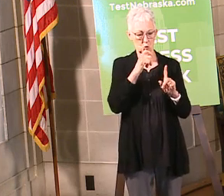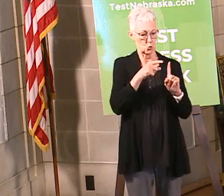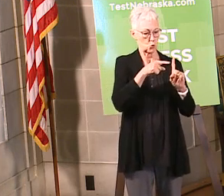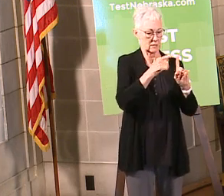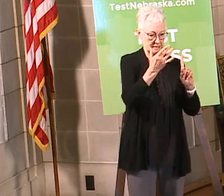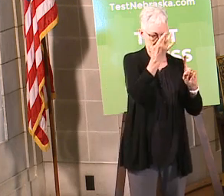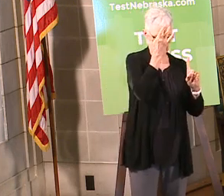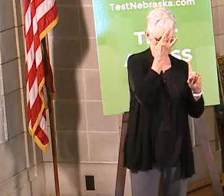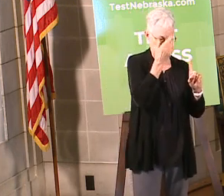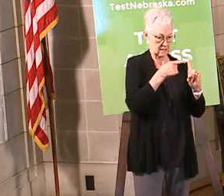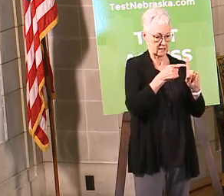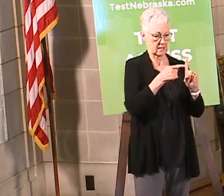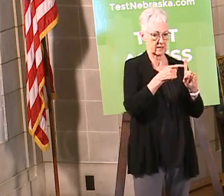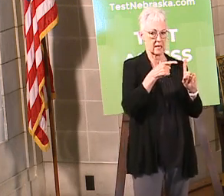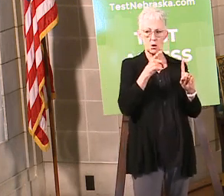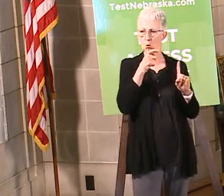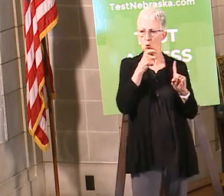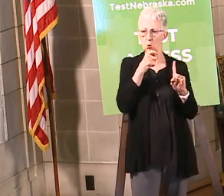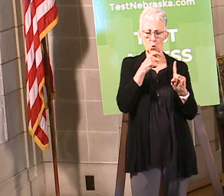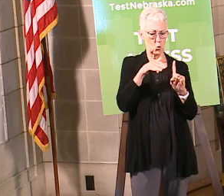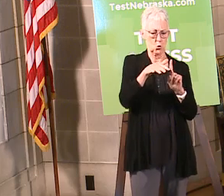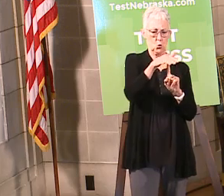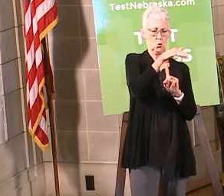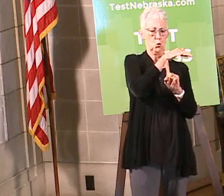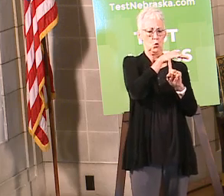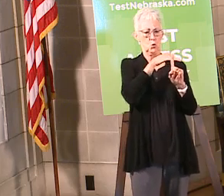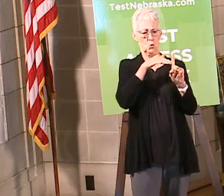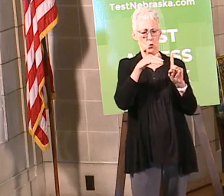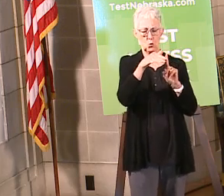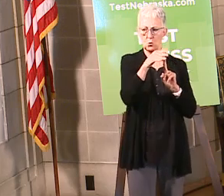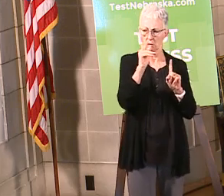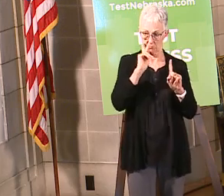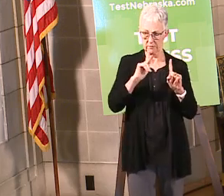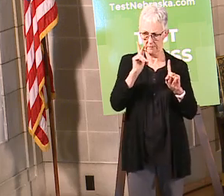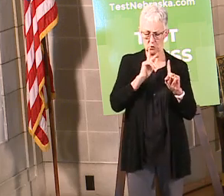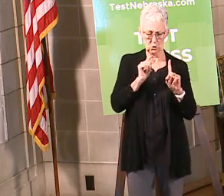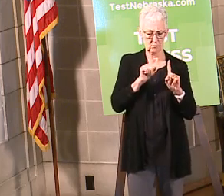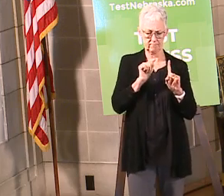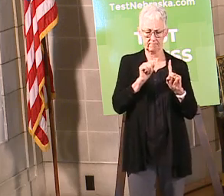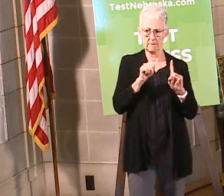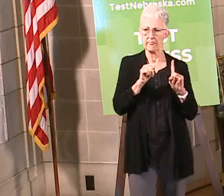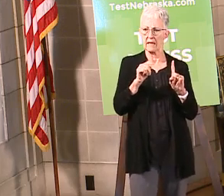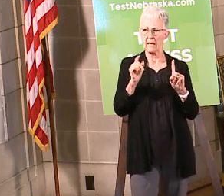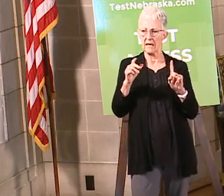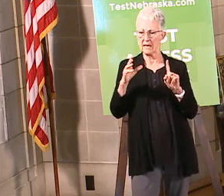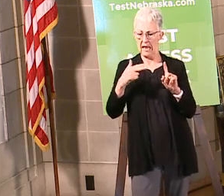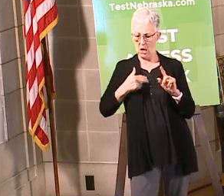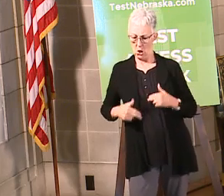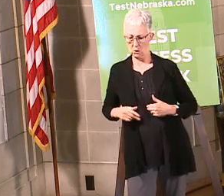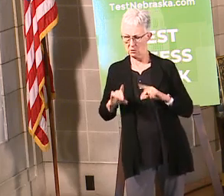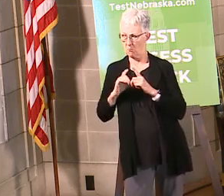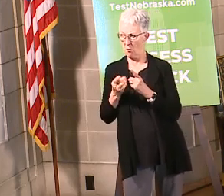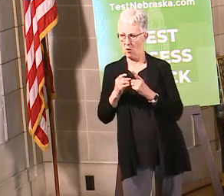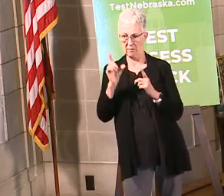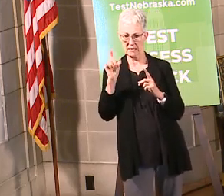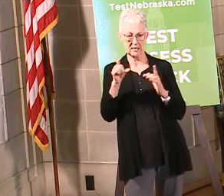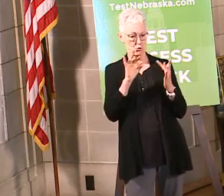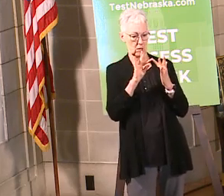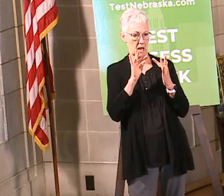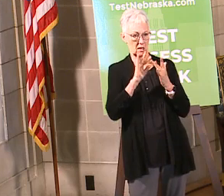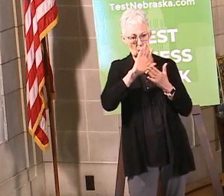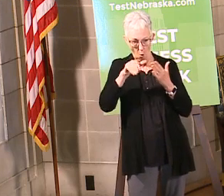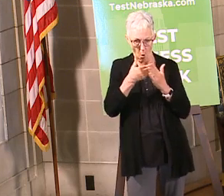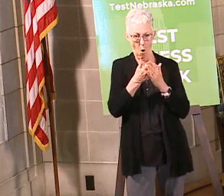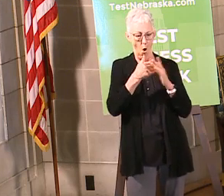playing out? Yeah, so let me again take a step back here. So historically, typically, local public health departments are